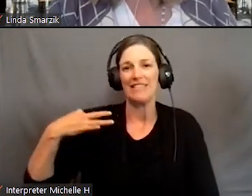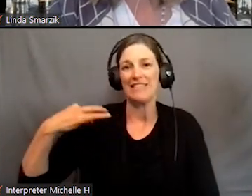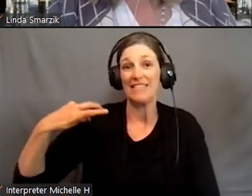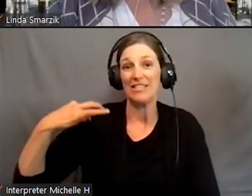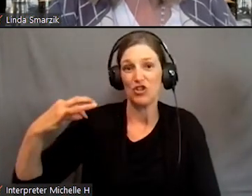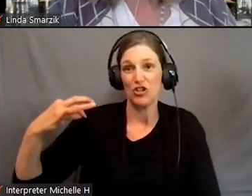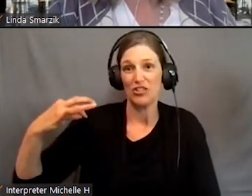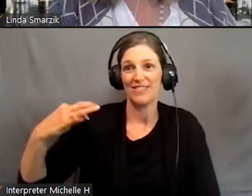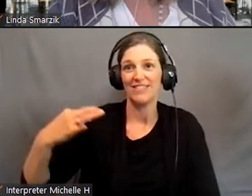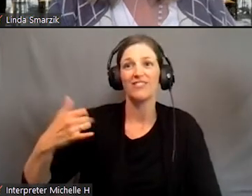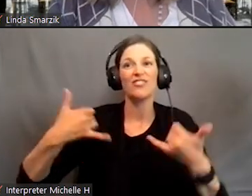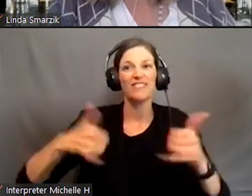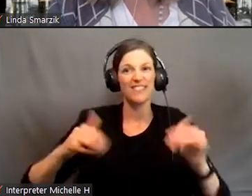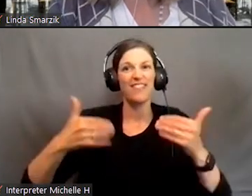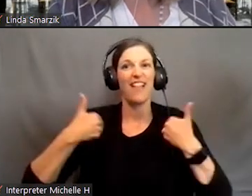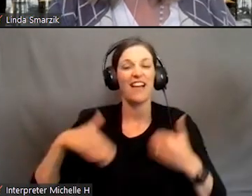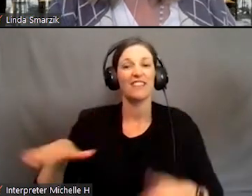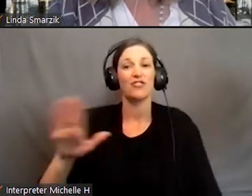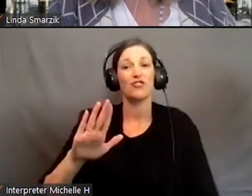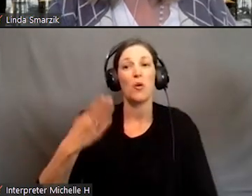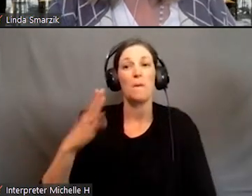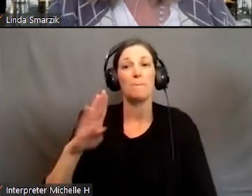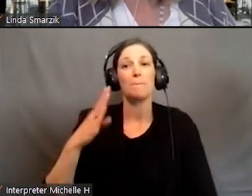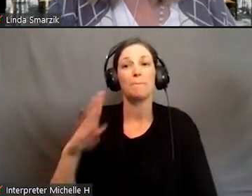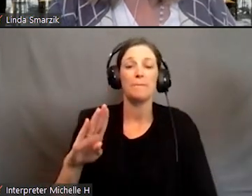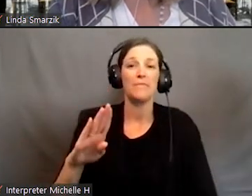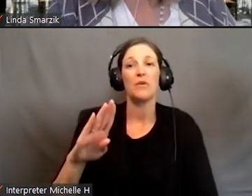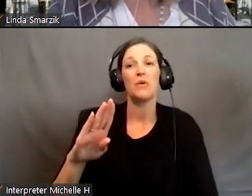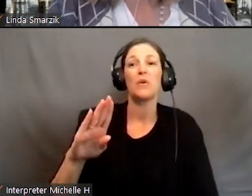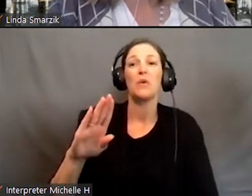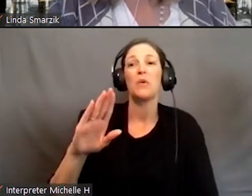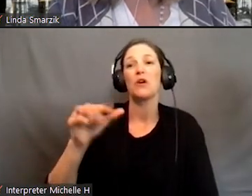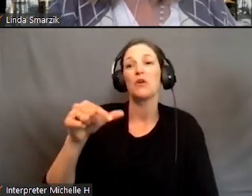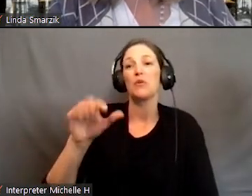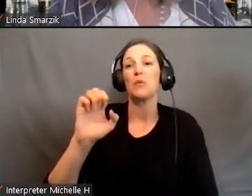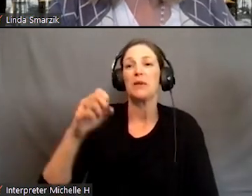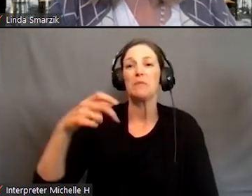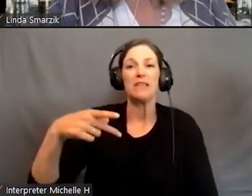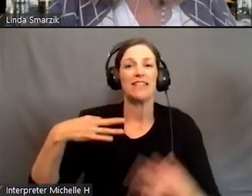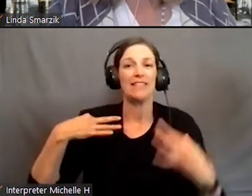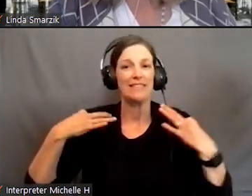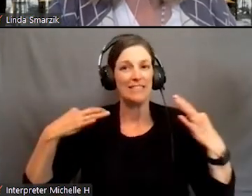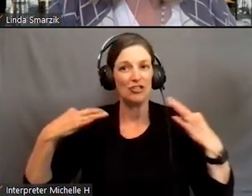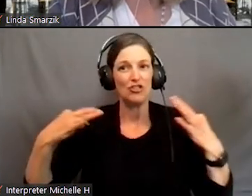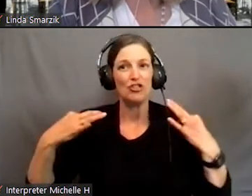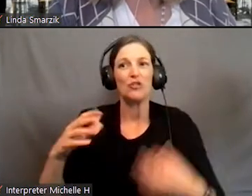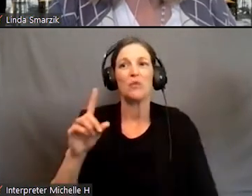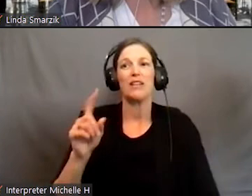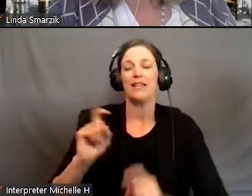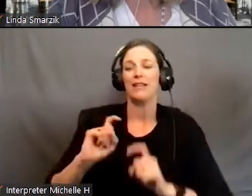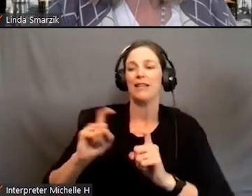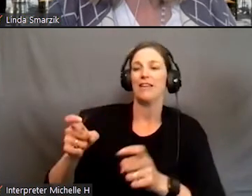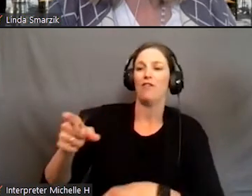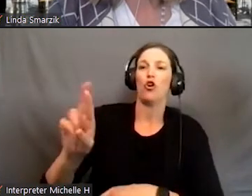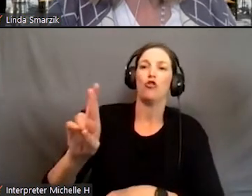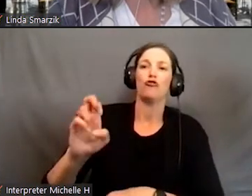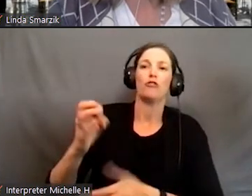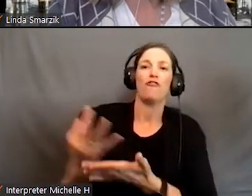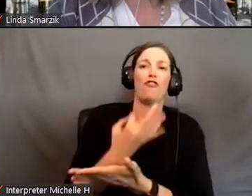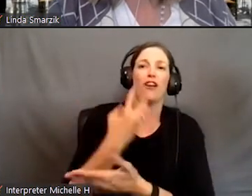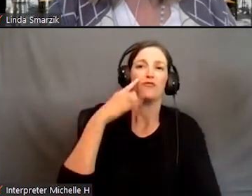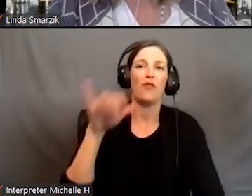She still has her blue math QEP shirts. So we need to give her a refresh on on that.